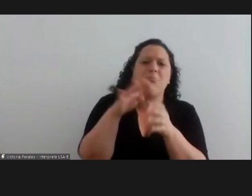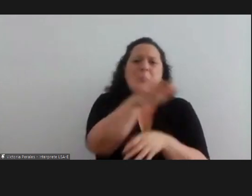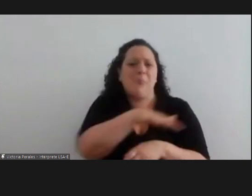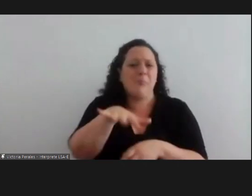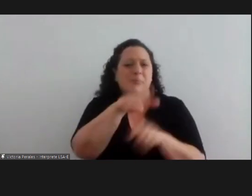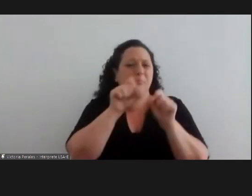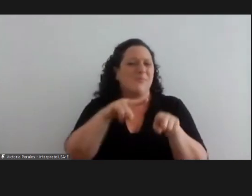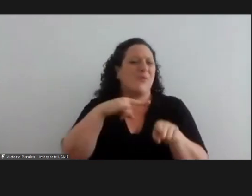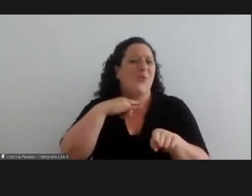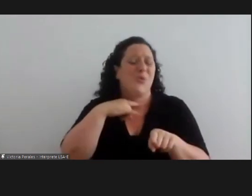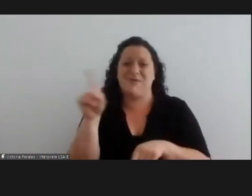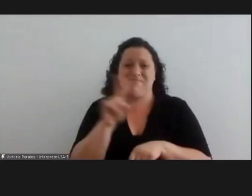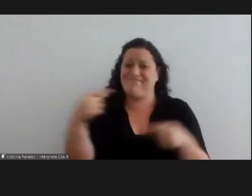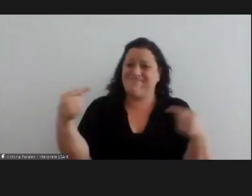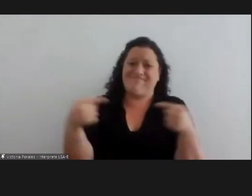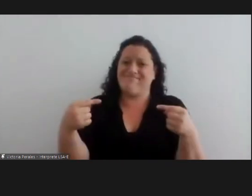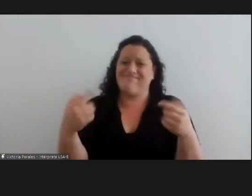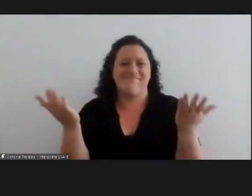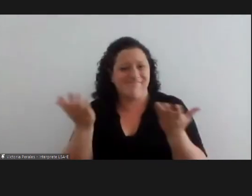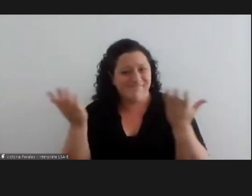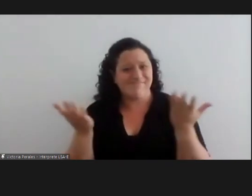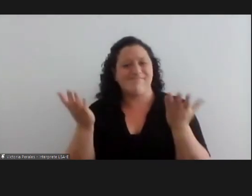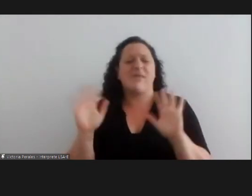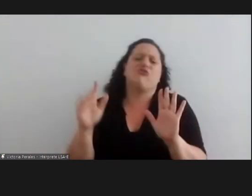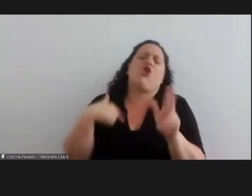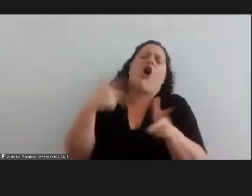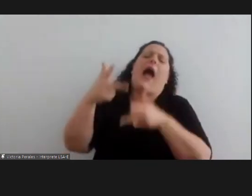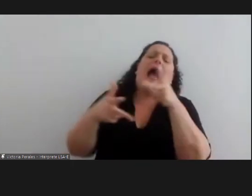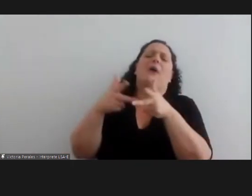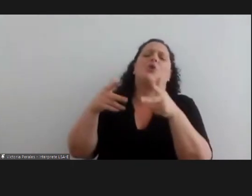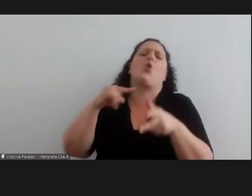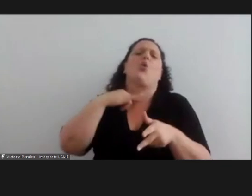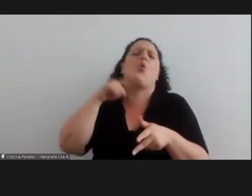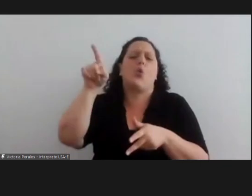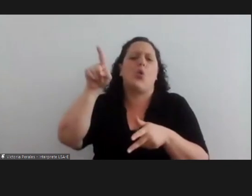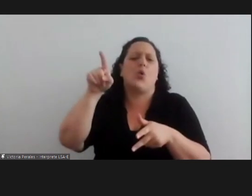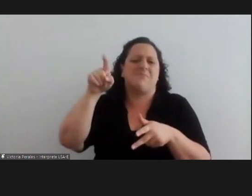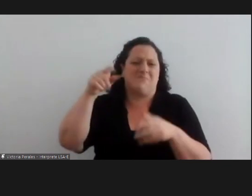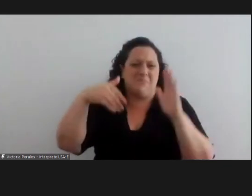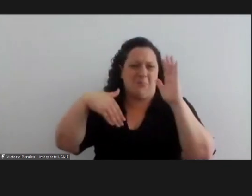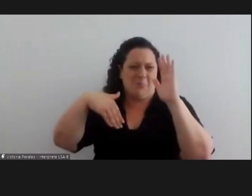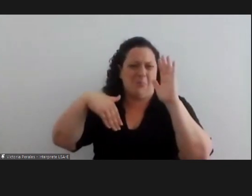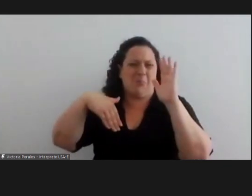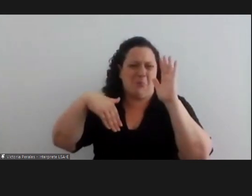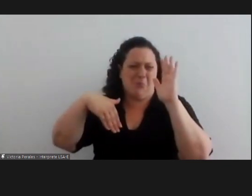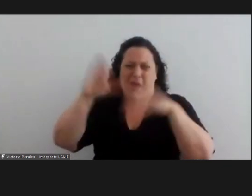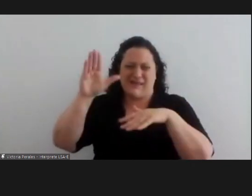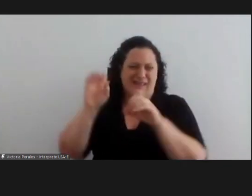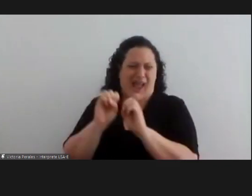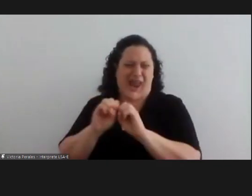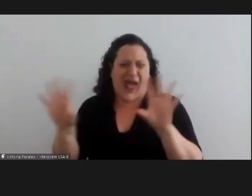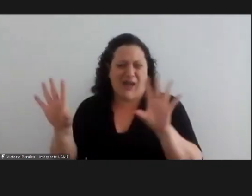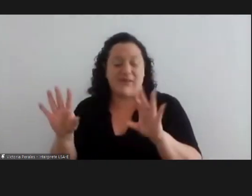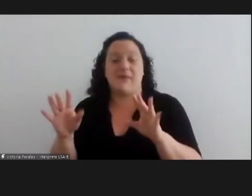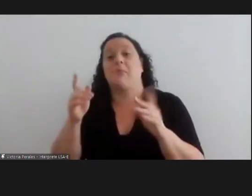match whose population and i am referring to jujui as the most extreme case because